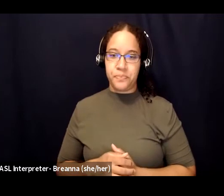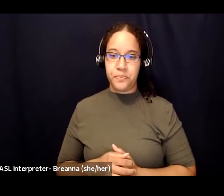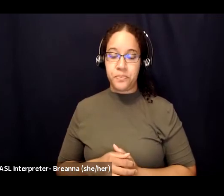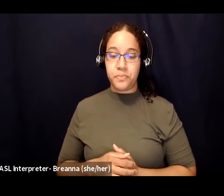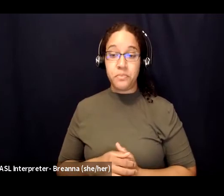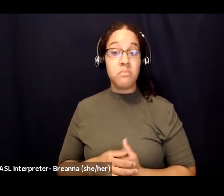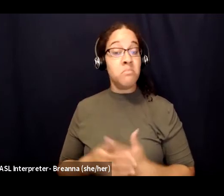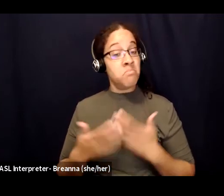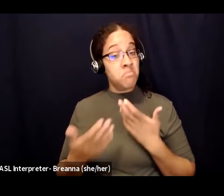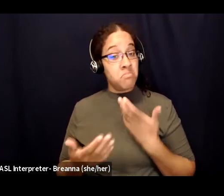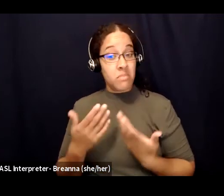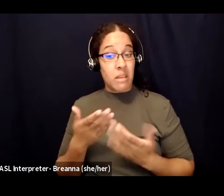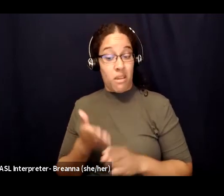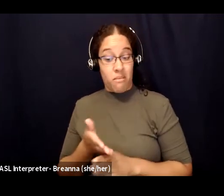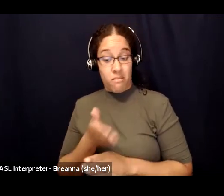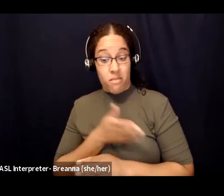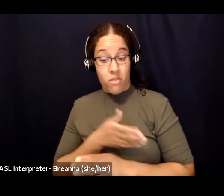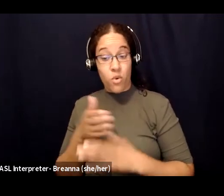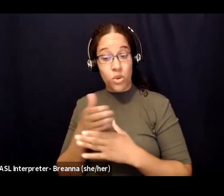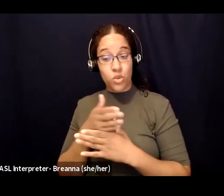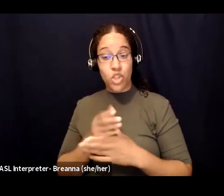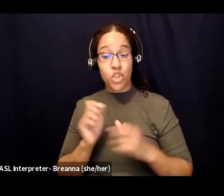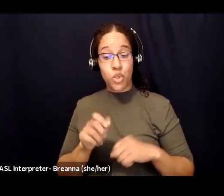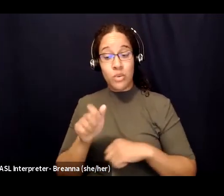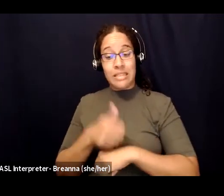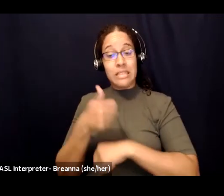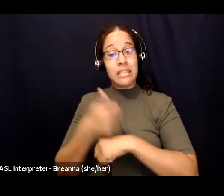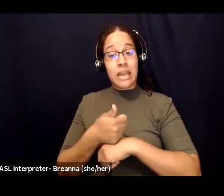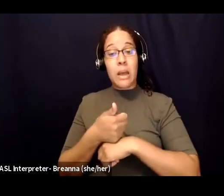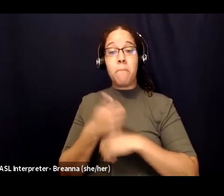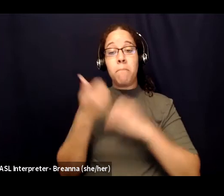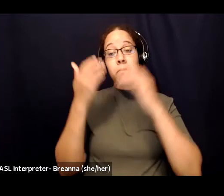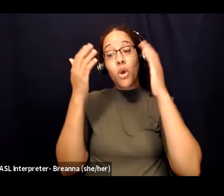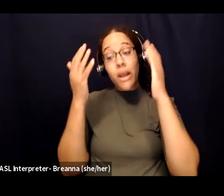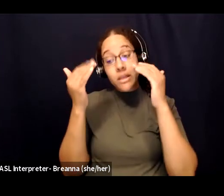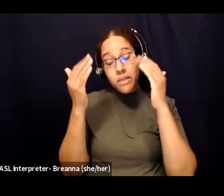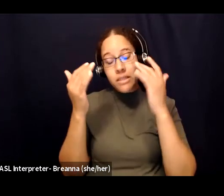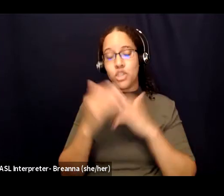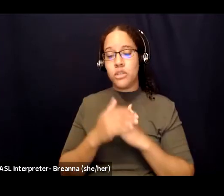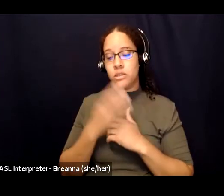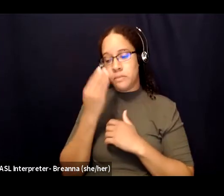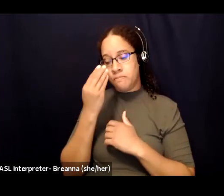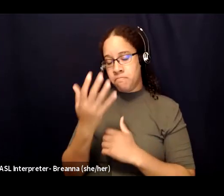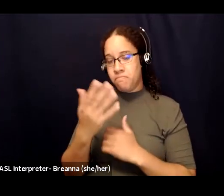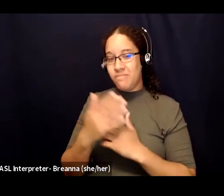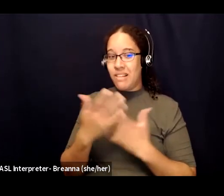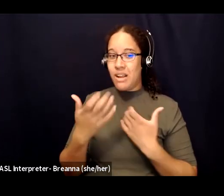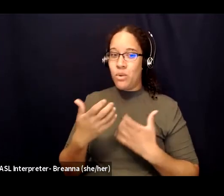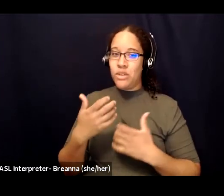boundaries or expectations and say i want to discuss something really hard for me i would like you to just listen as i tell